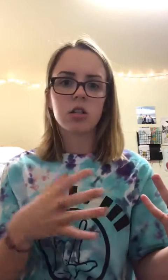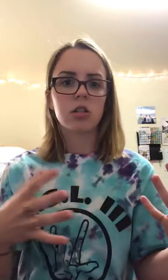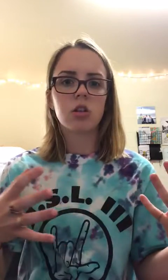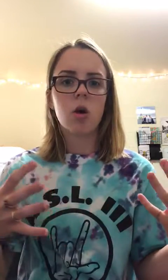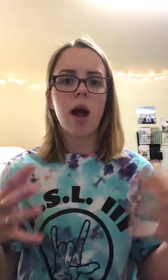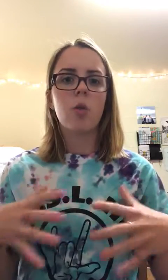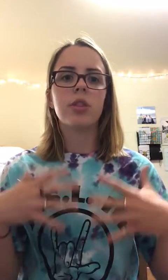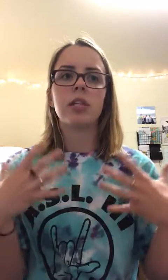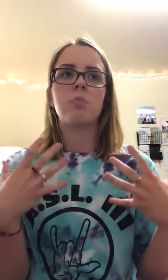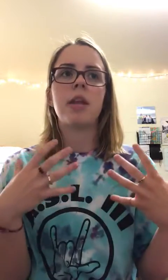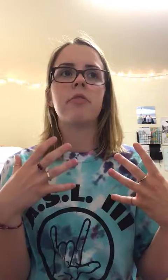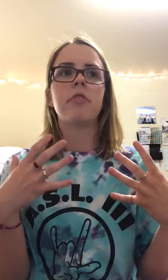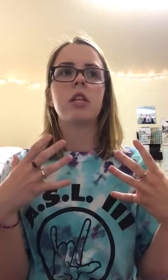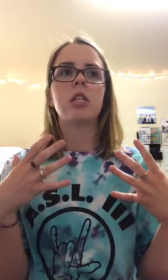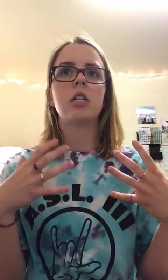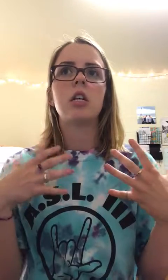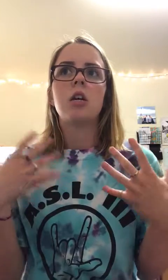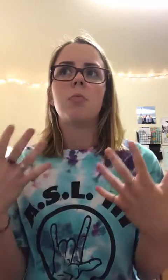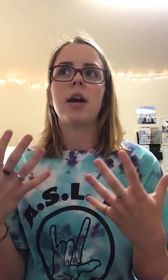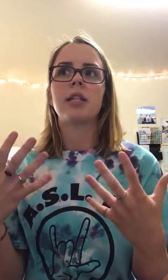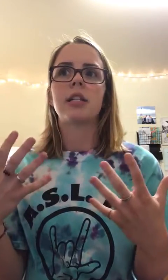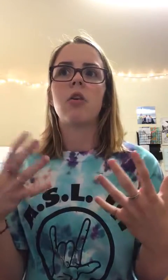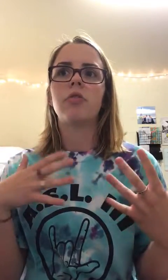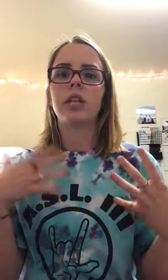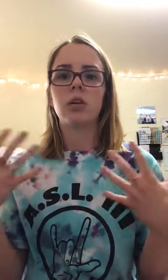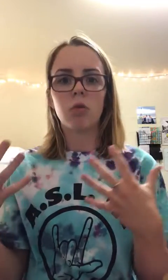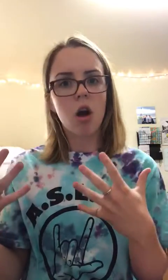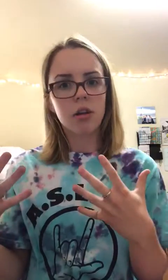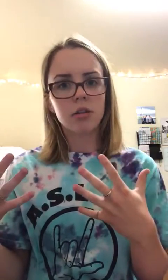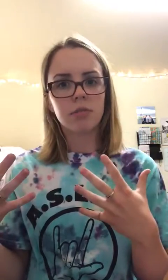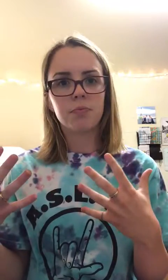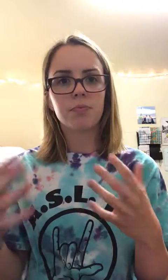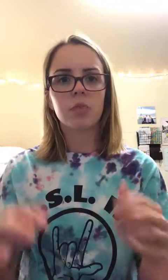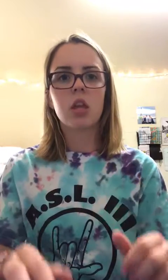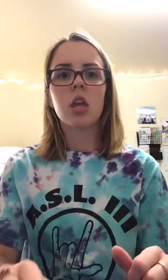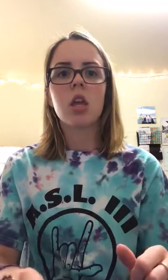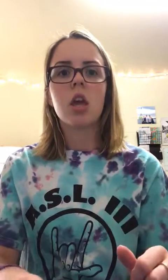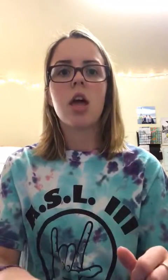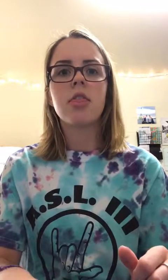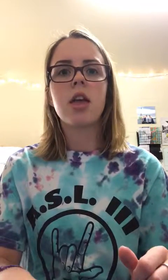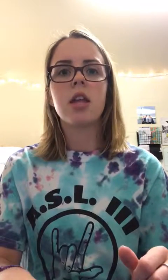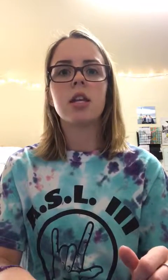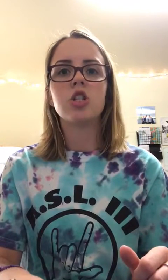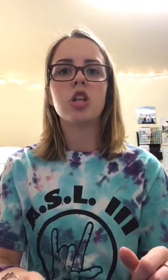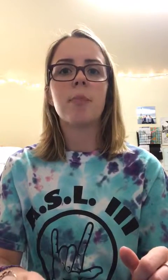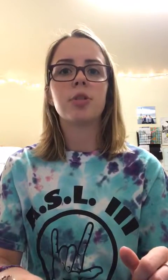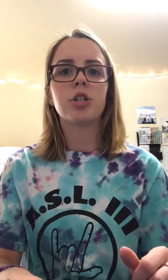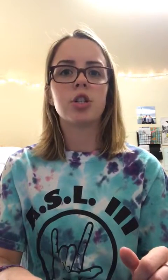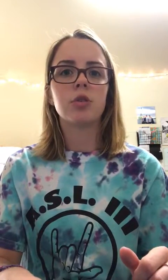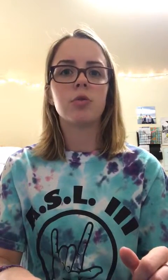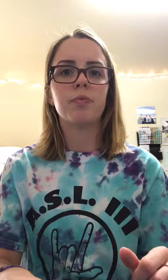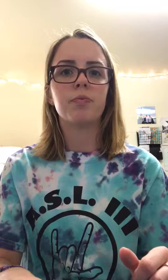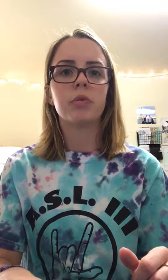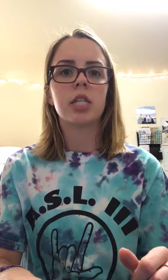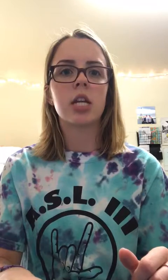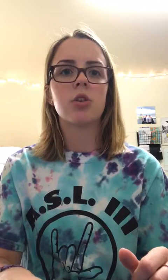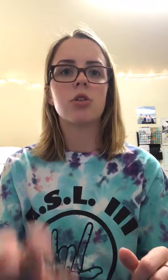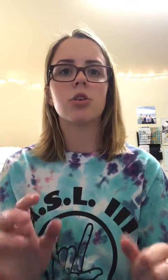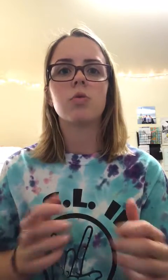So, how will this benefit myself later on? And then in Chapter 2, Sanders also